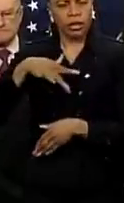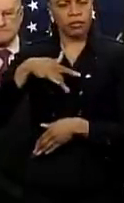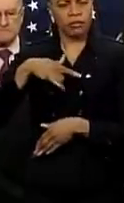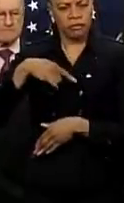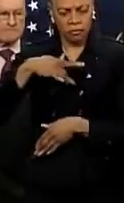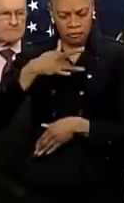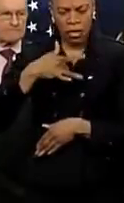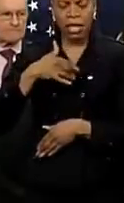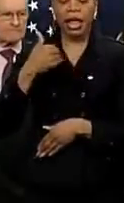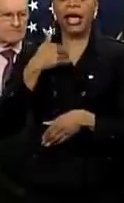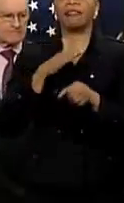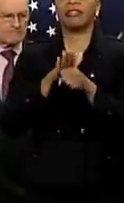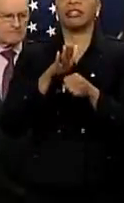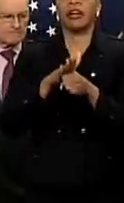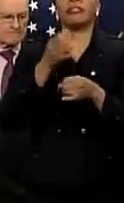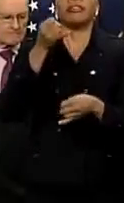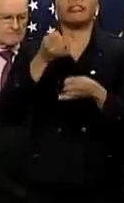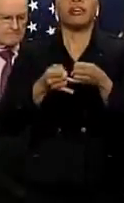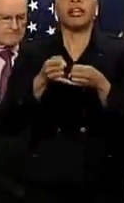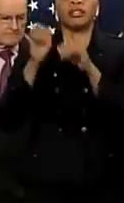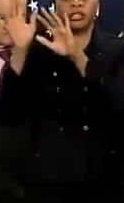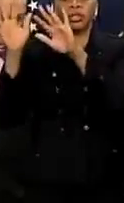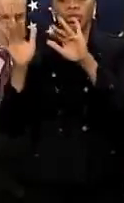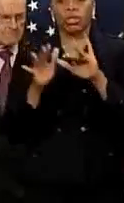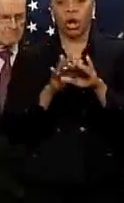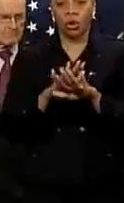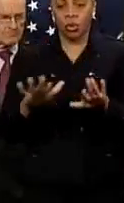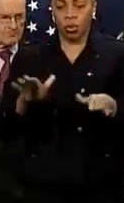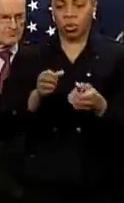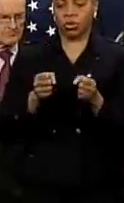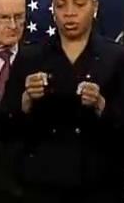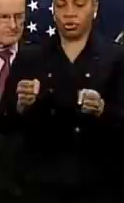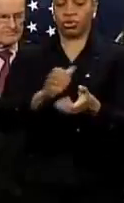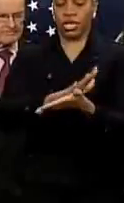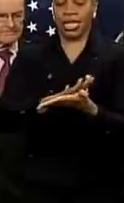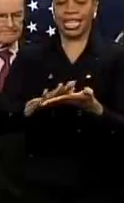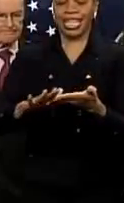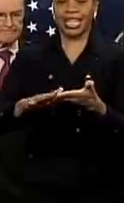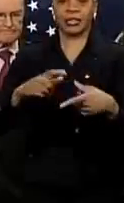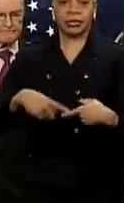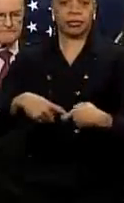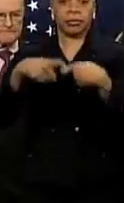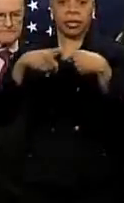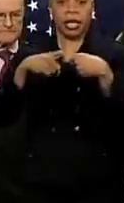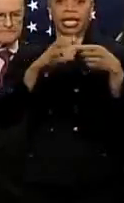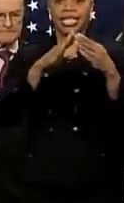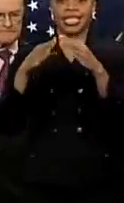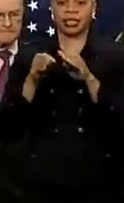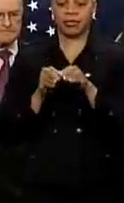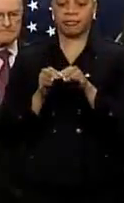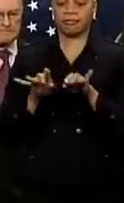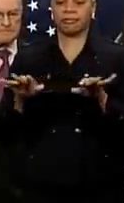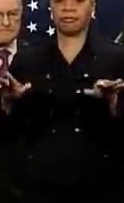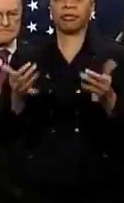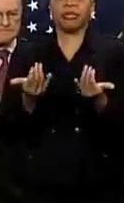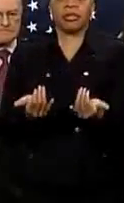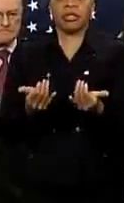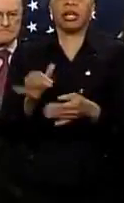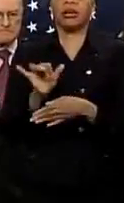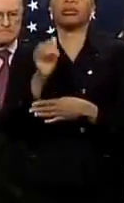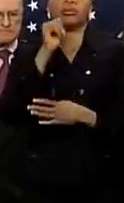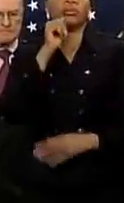finally, to assist with snow removal, street cleaning, and parking meter regulations will be suspended citywide today and tomorrow.